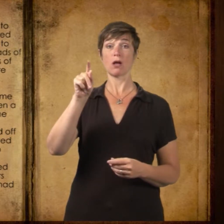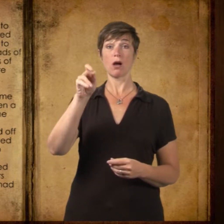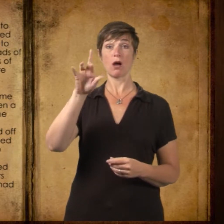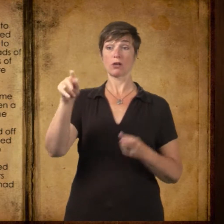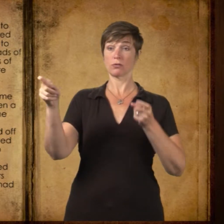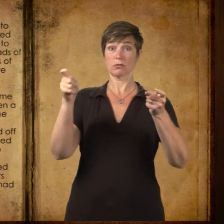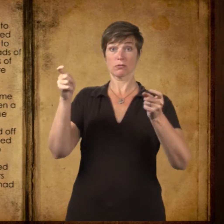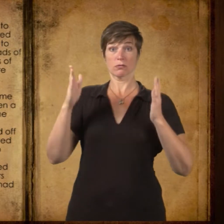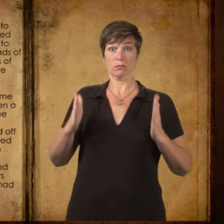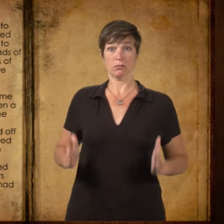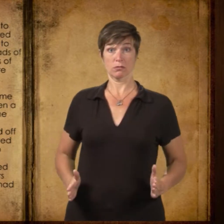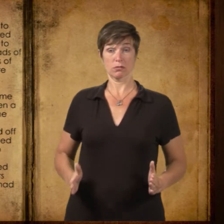of the lottery.